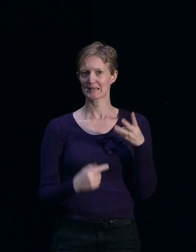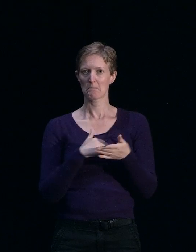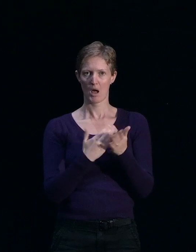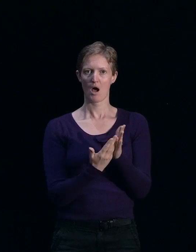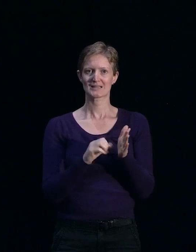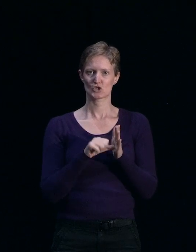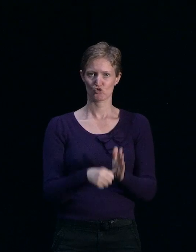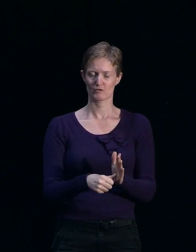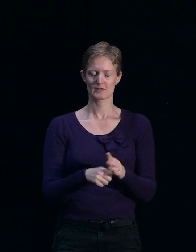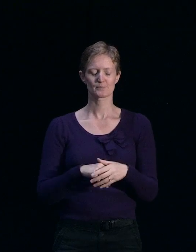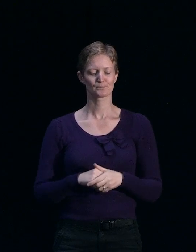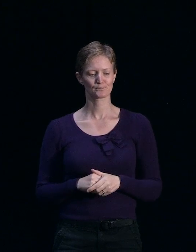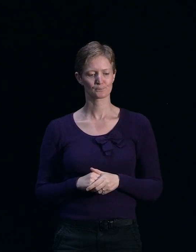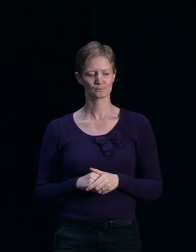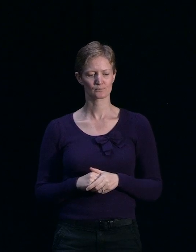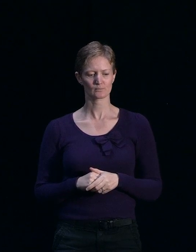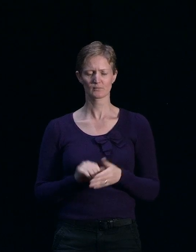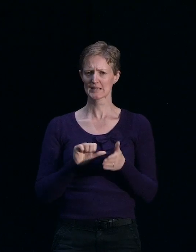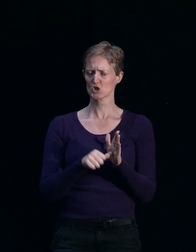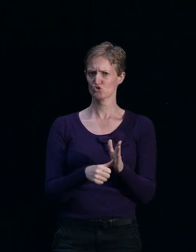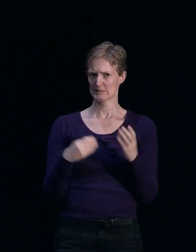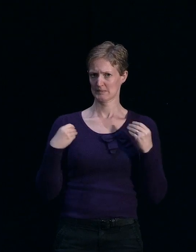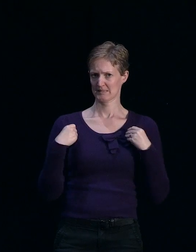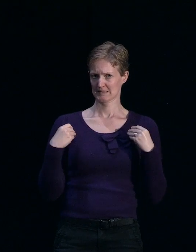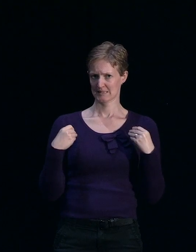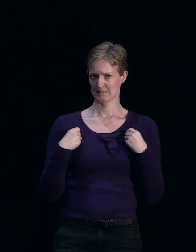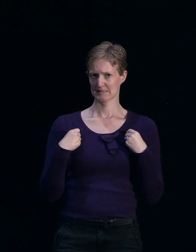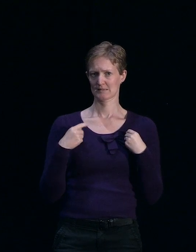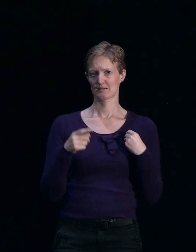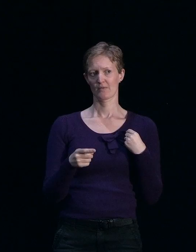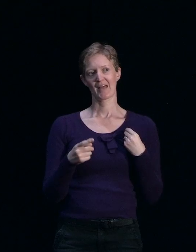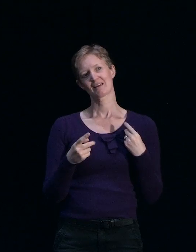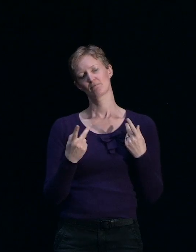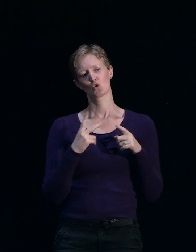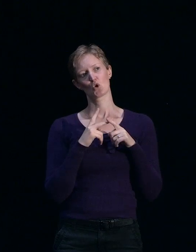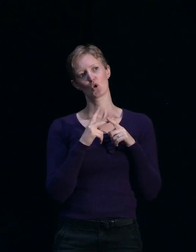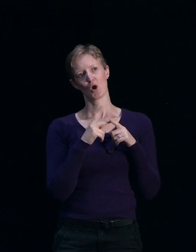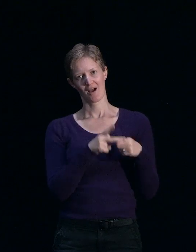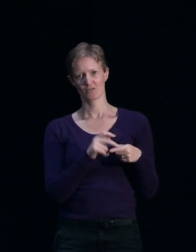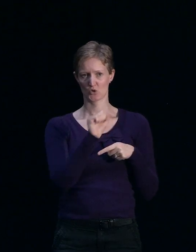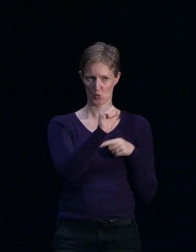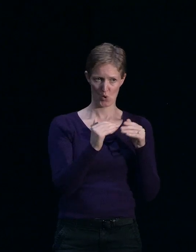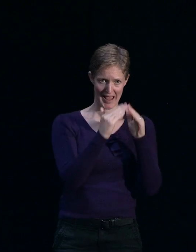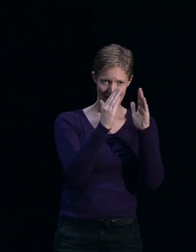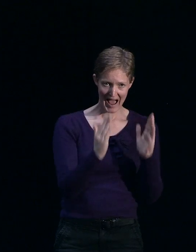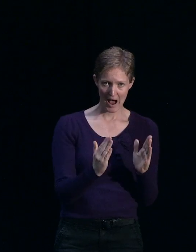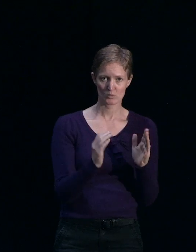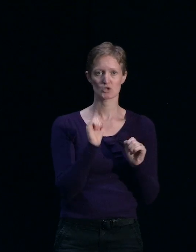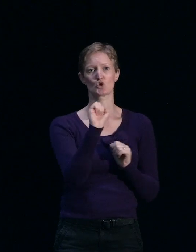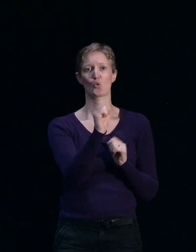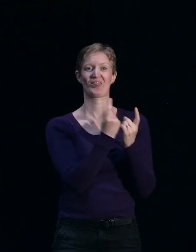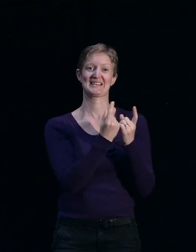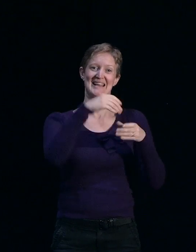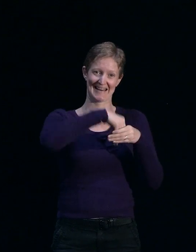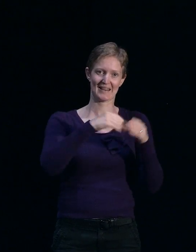insurability. Insurers look after, the private insurers as we call them, look after your house and your contents.